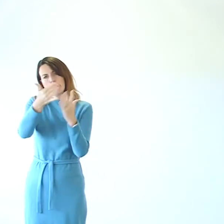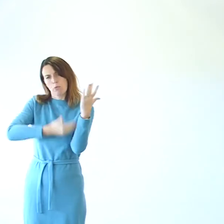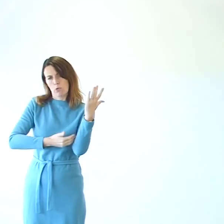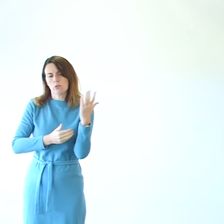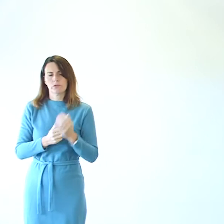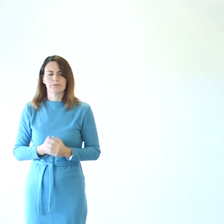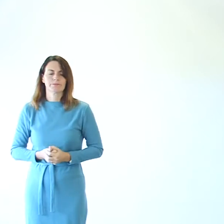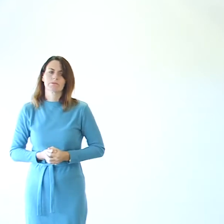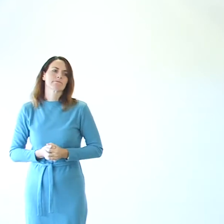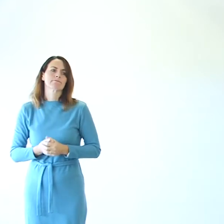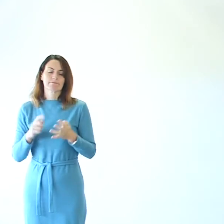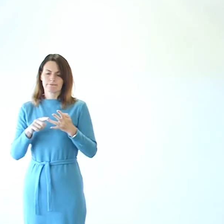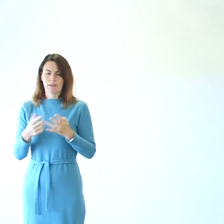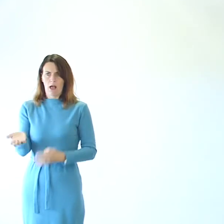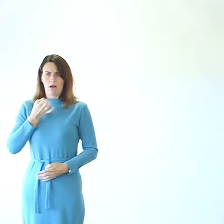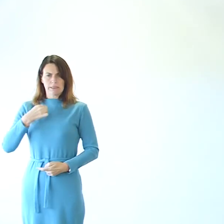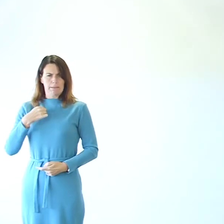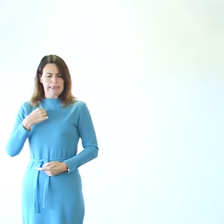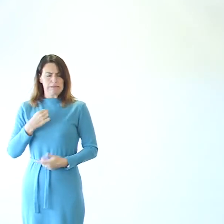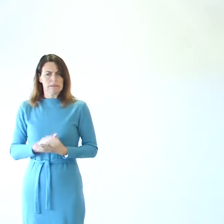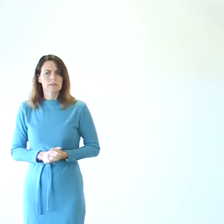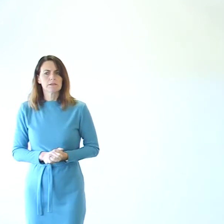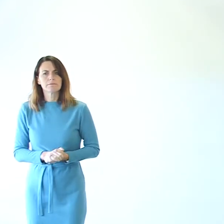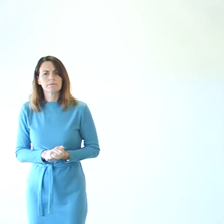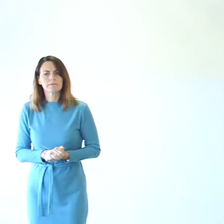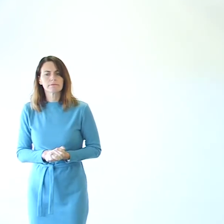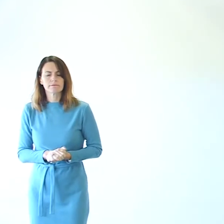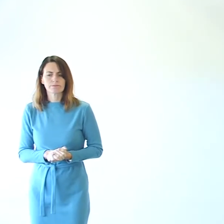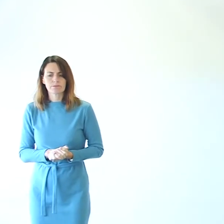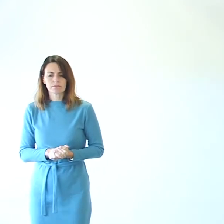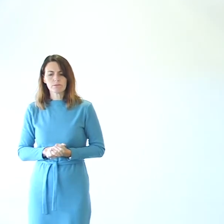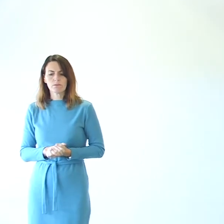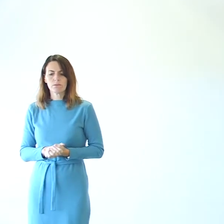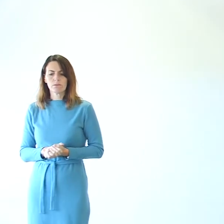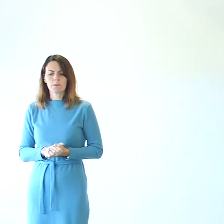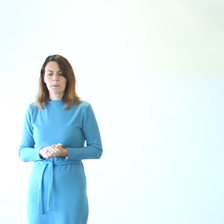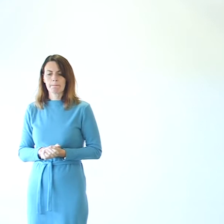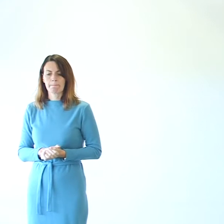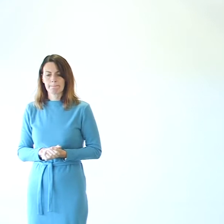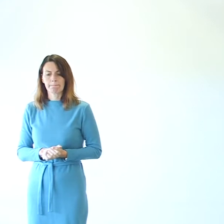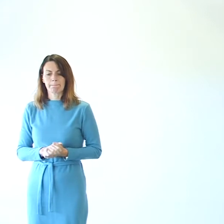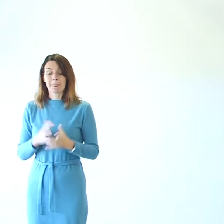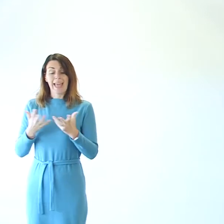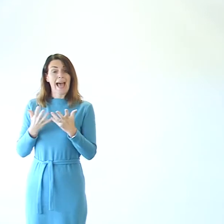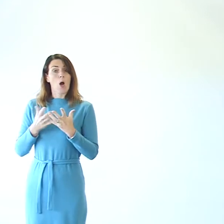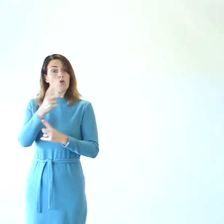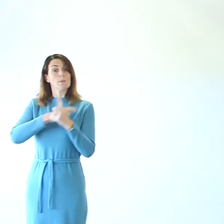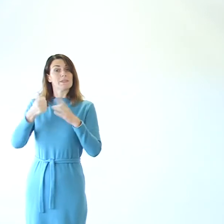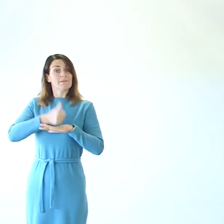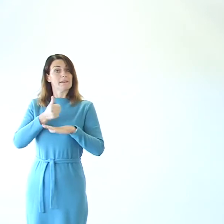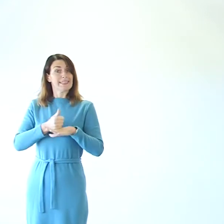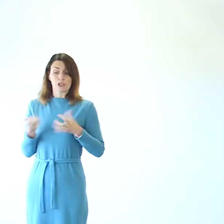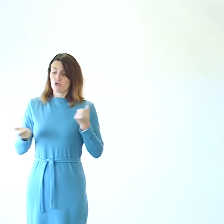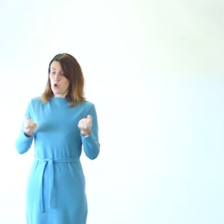Next question, I guess this one's for me. It says, how has the Community Foundation been able to